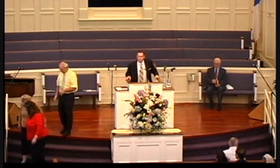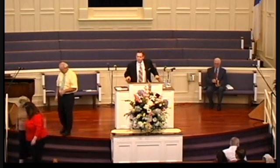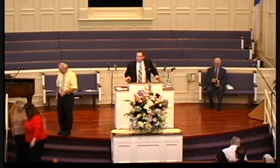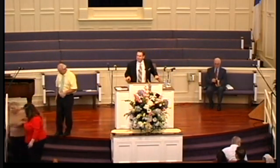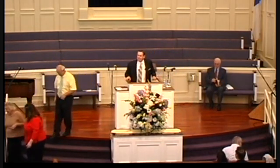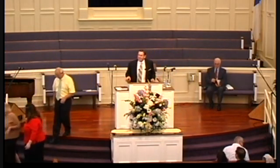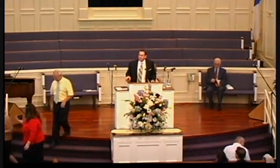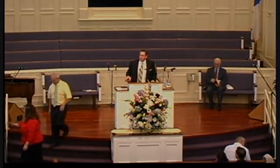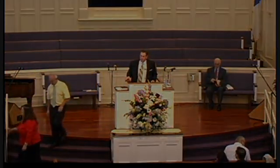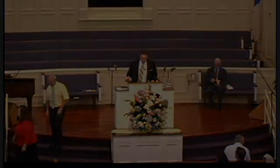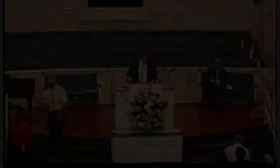you Thank you